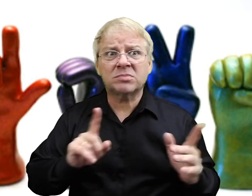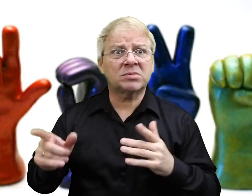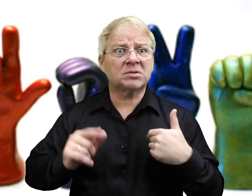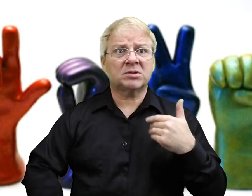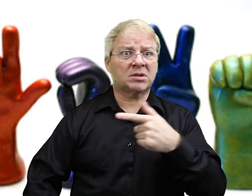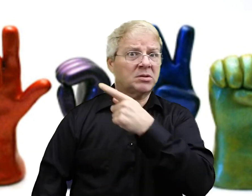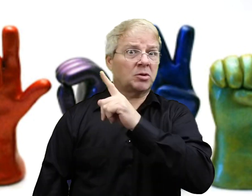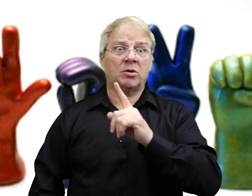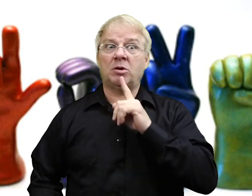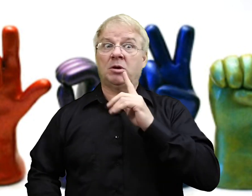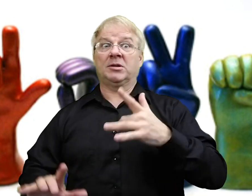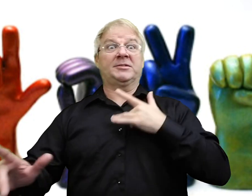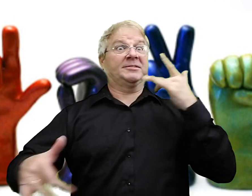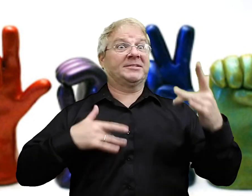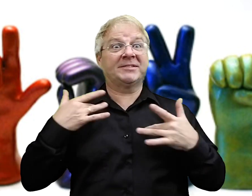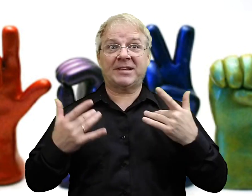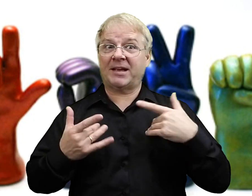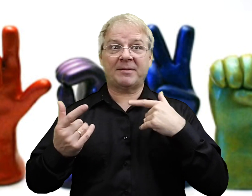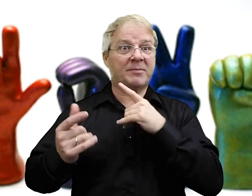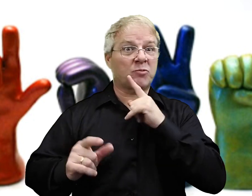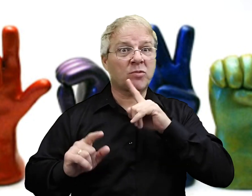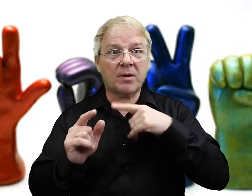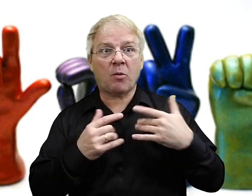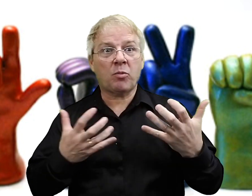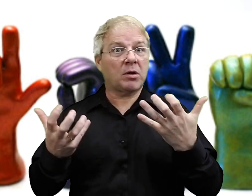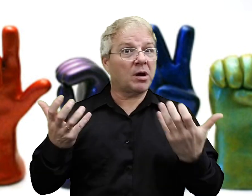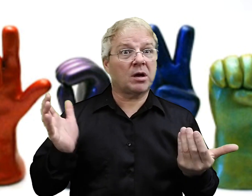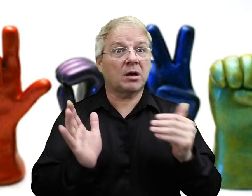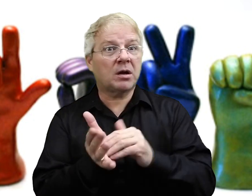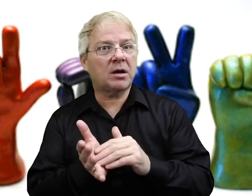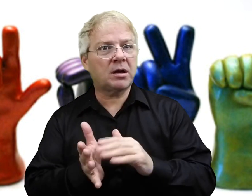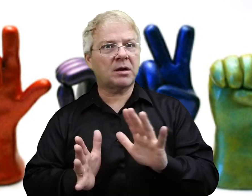Right? You could be signing away and I could see the excitement on your face.